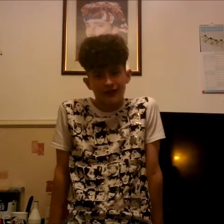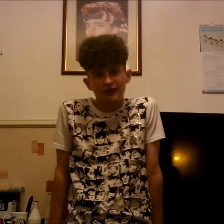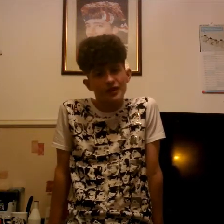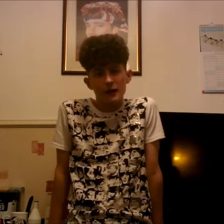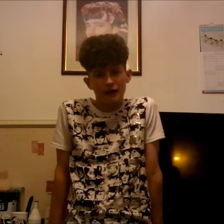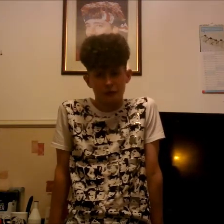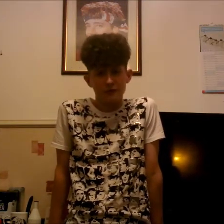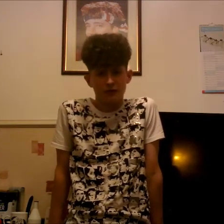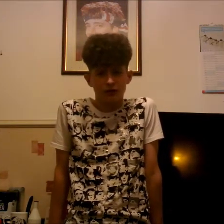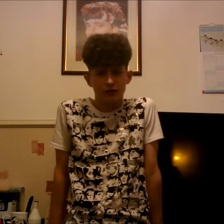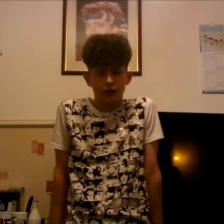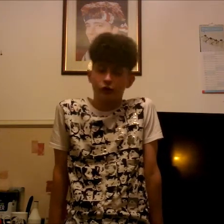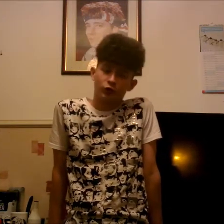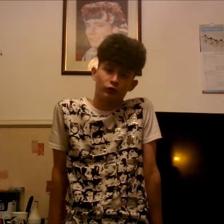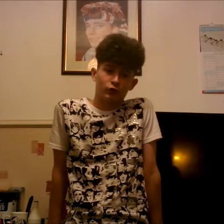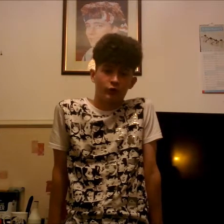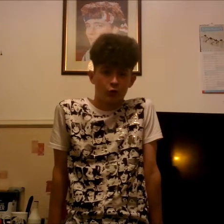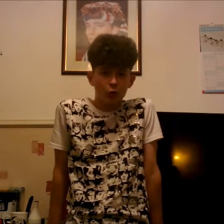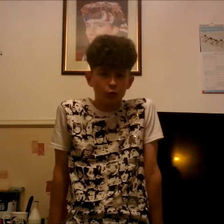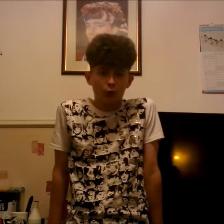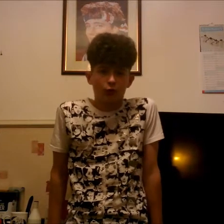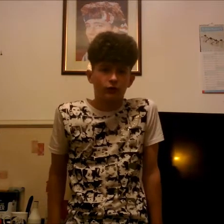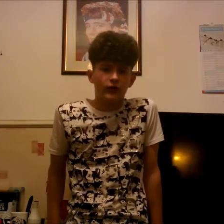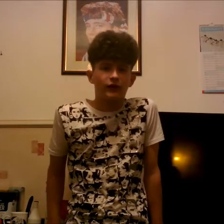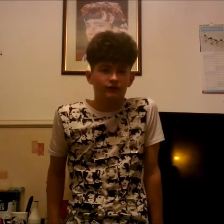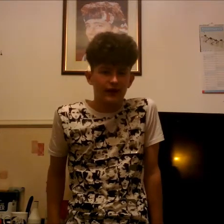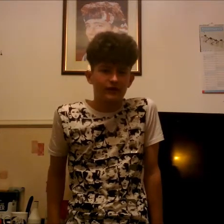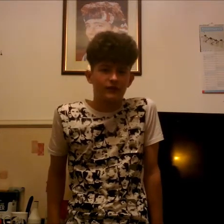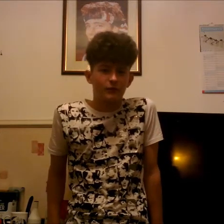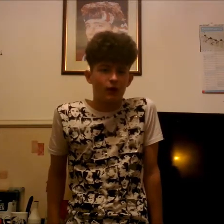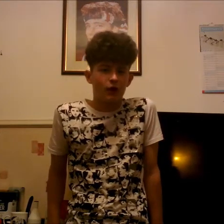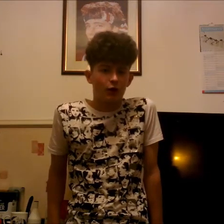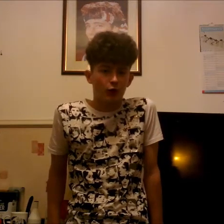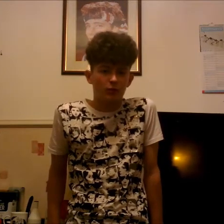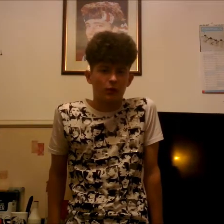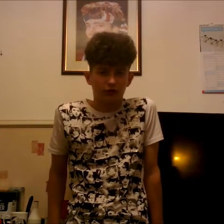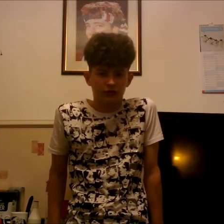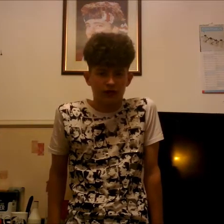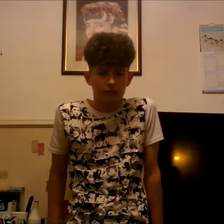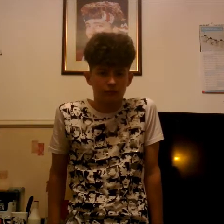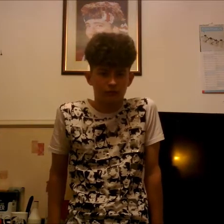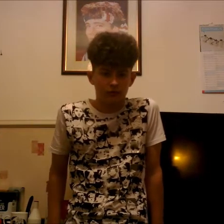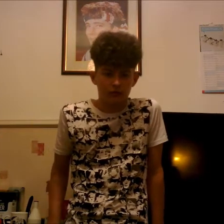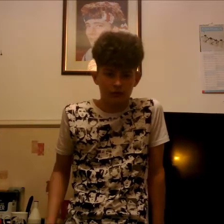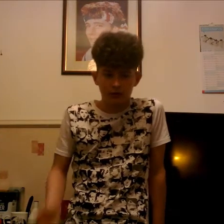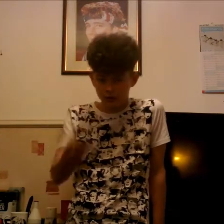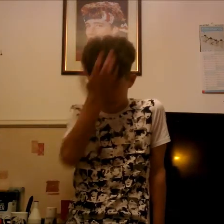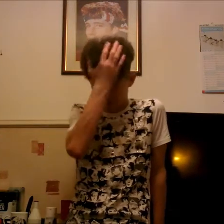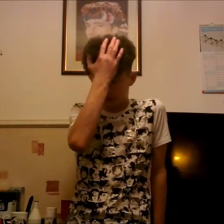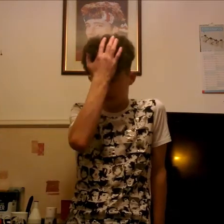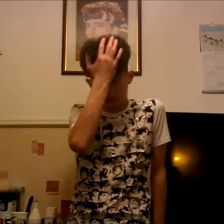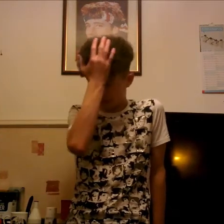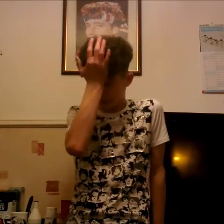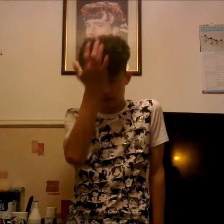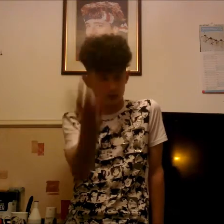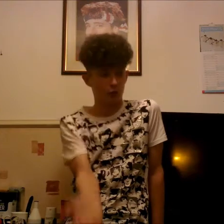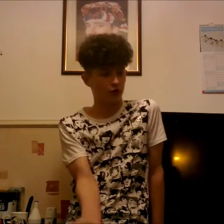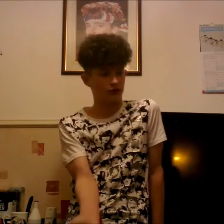into the bathroom turned on the cold water and ran my arm under it under it oh lois